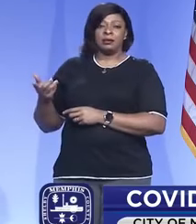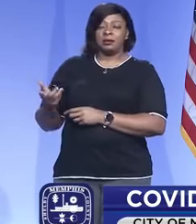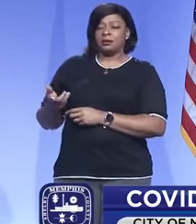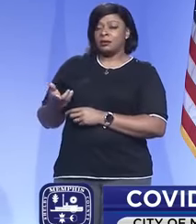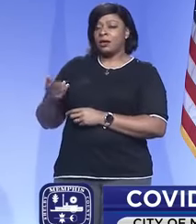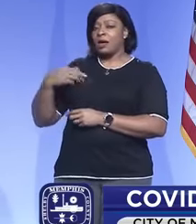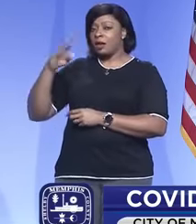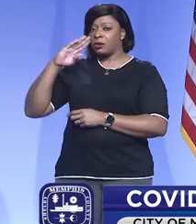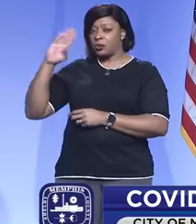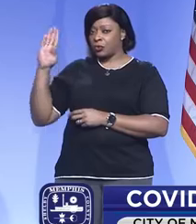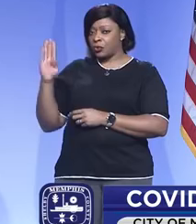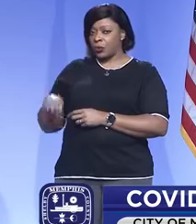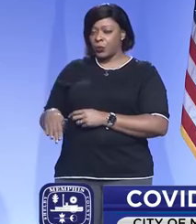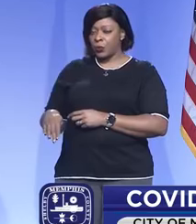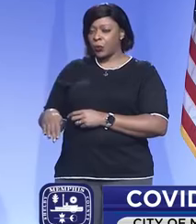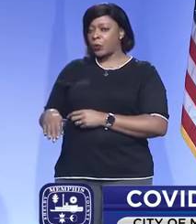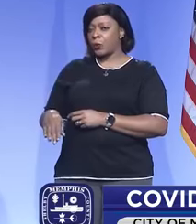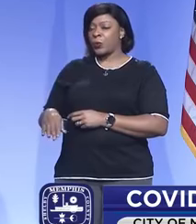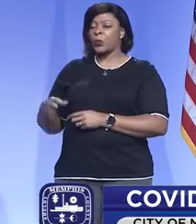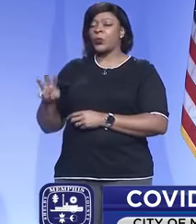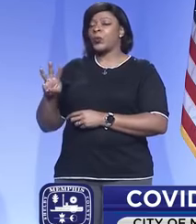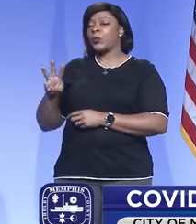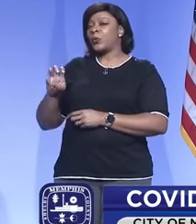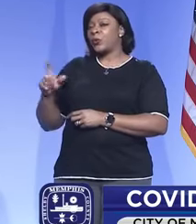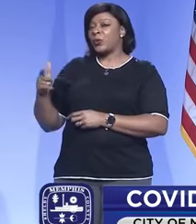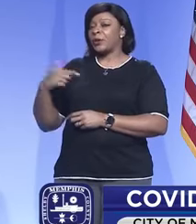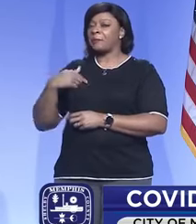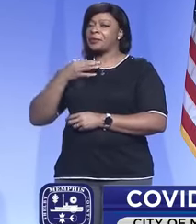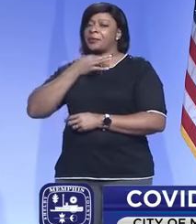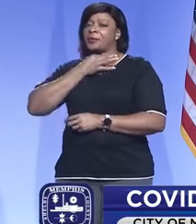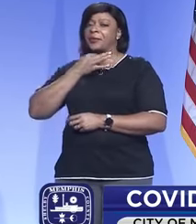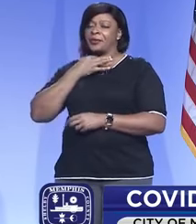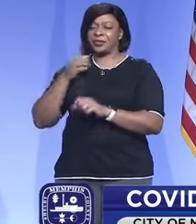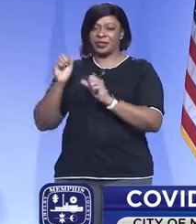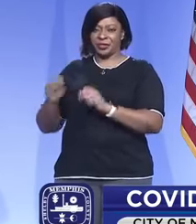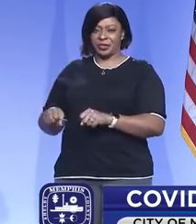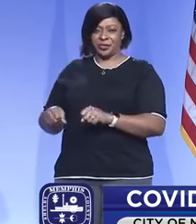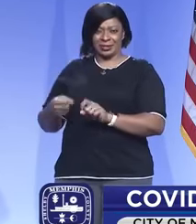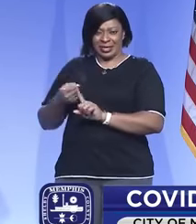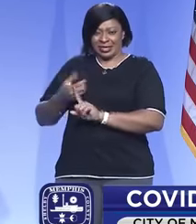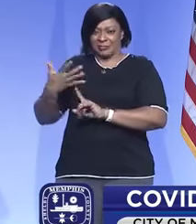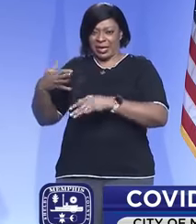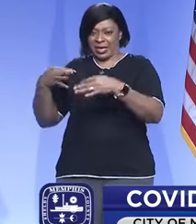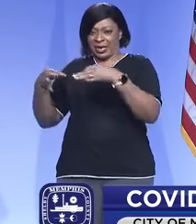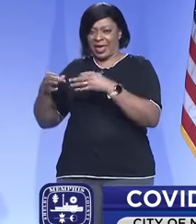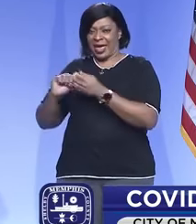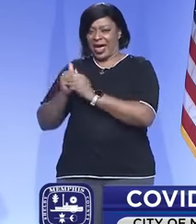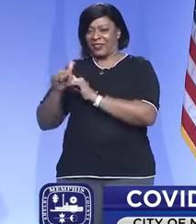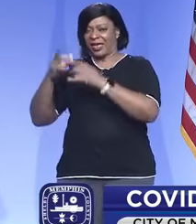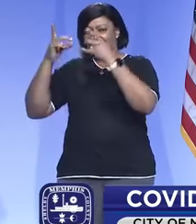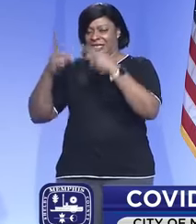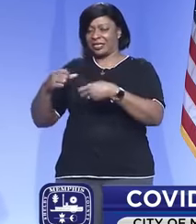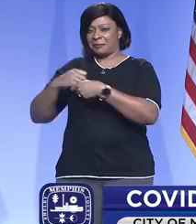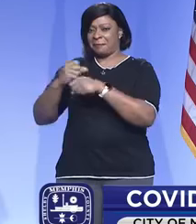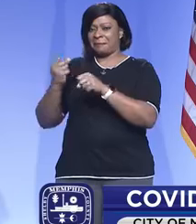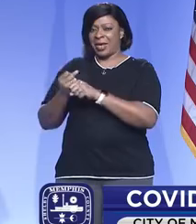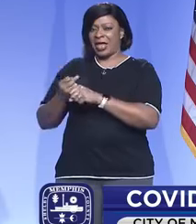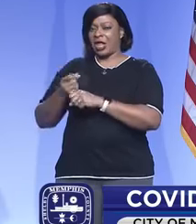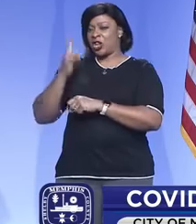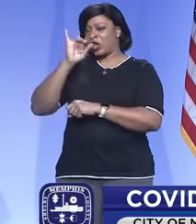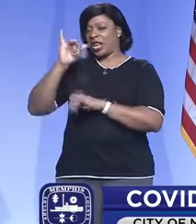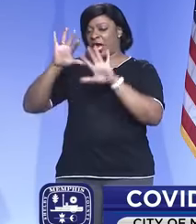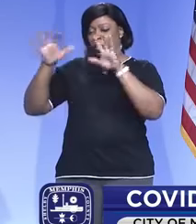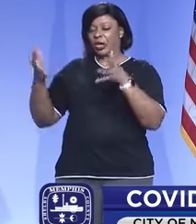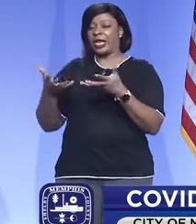I know that, well, I'm just kind of curious if you could expand on how that decision-making dynamic looks